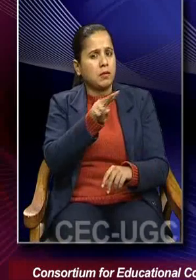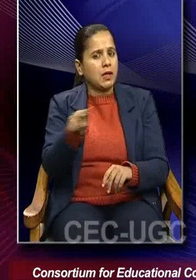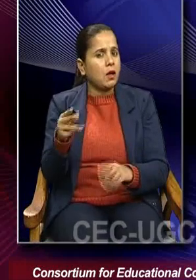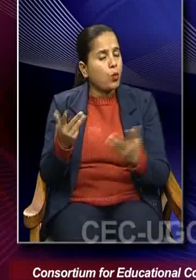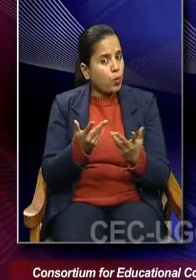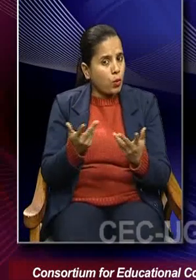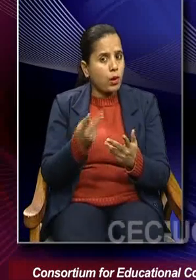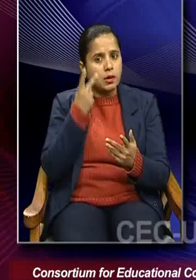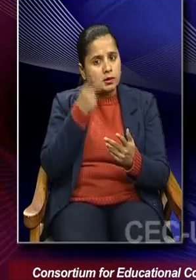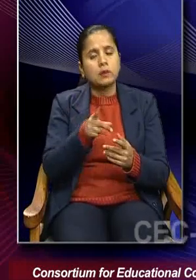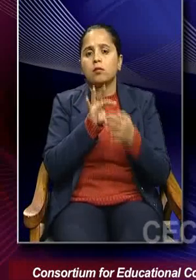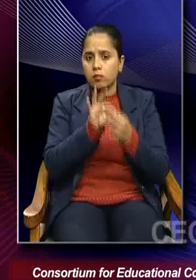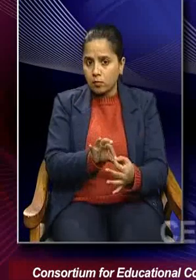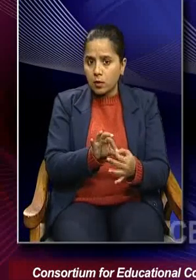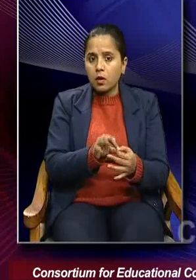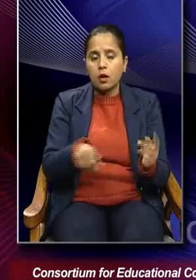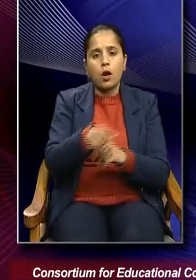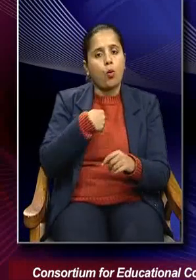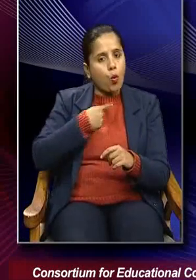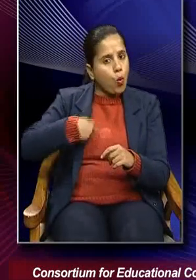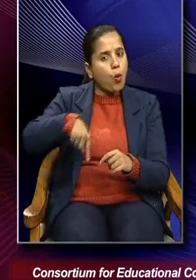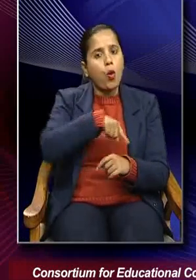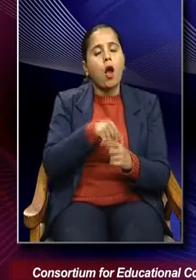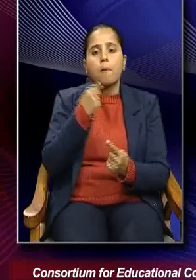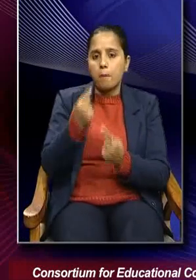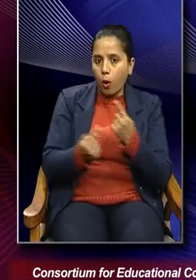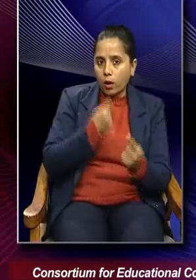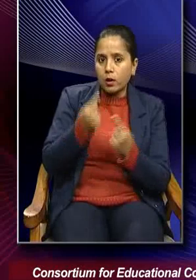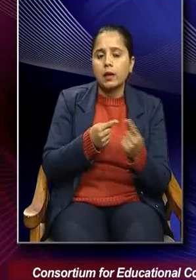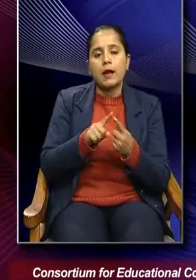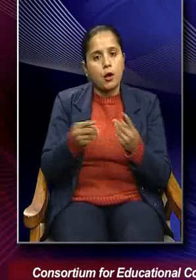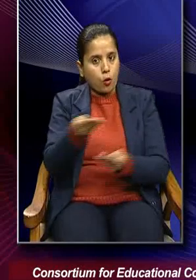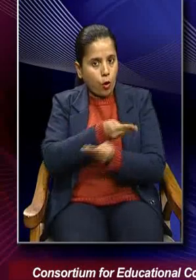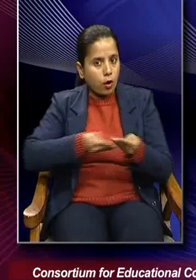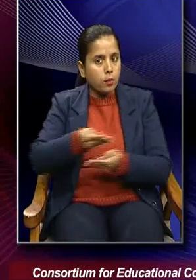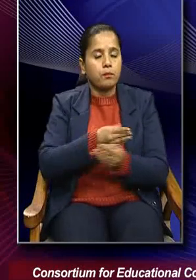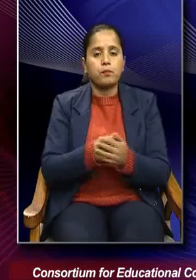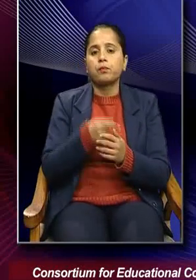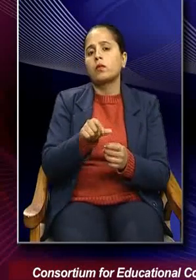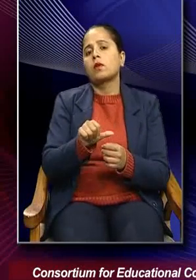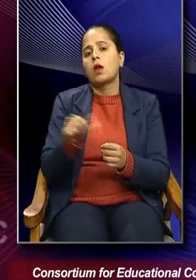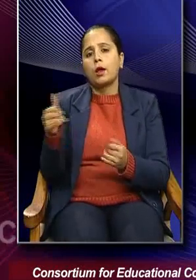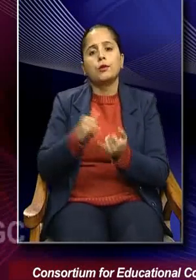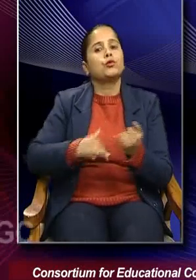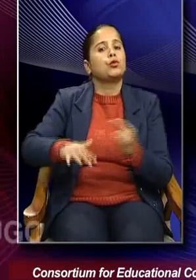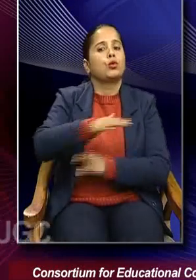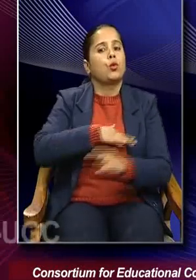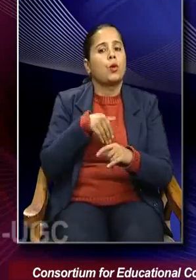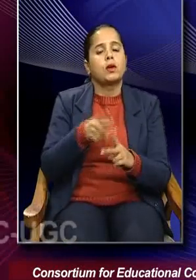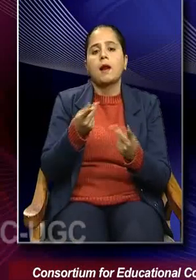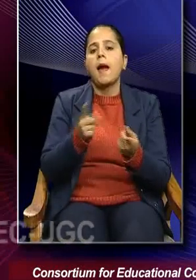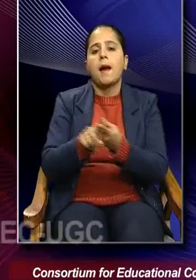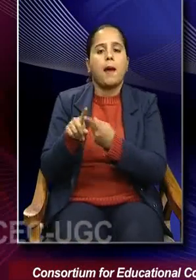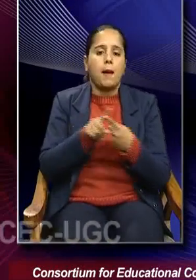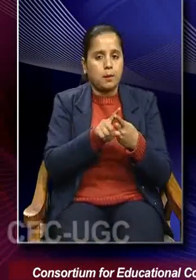in reference to our political, economic and other social situation.